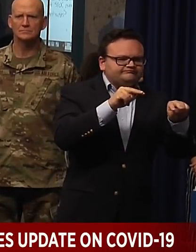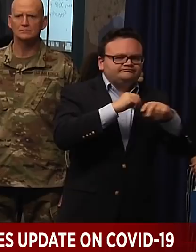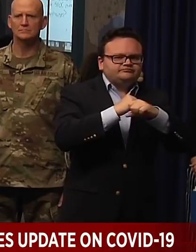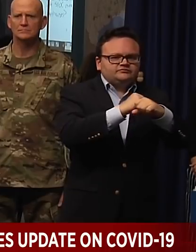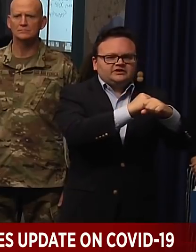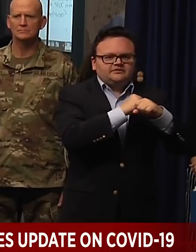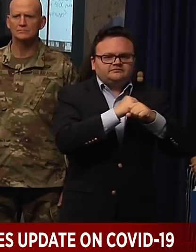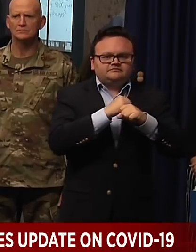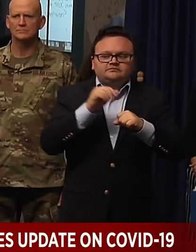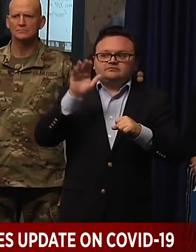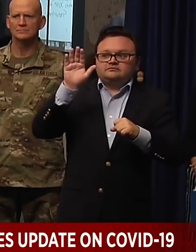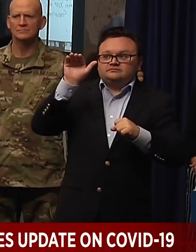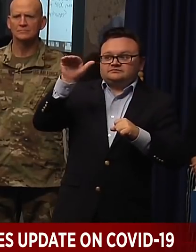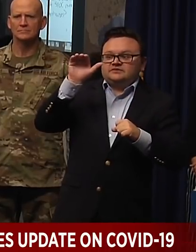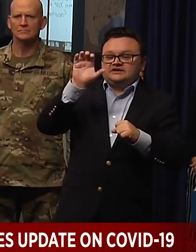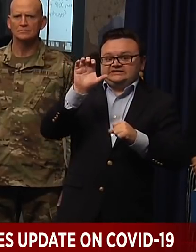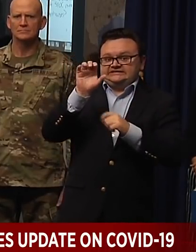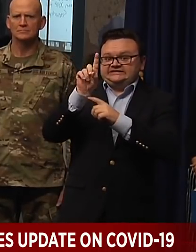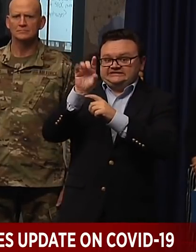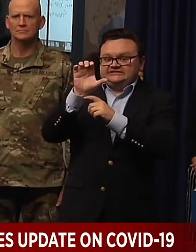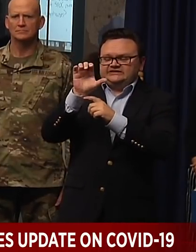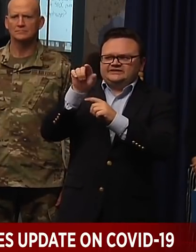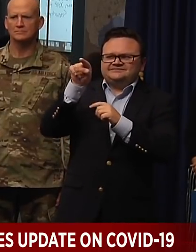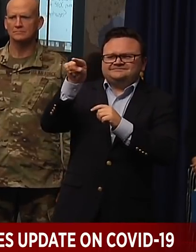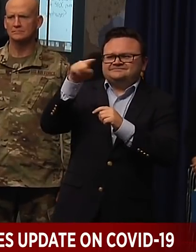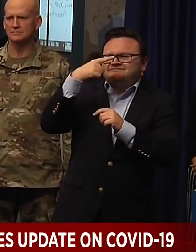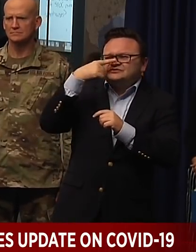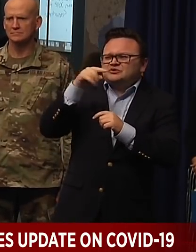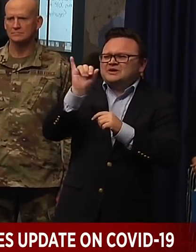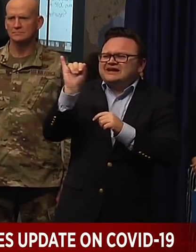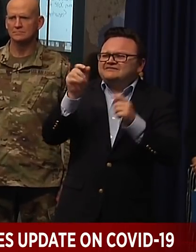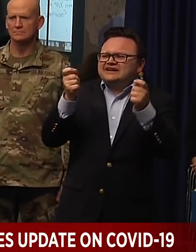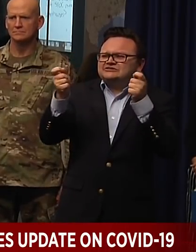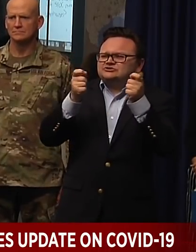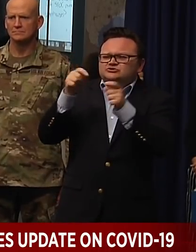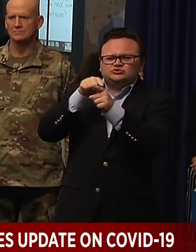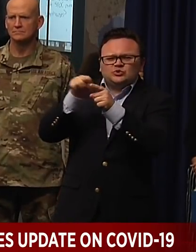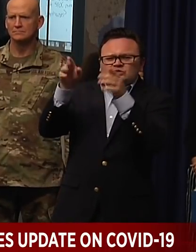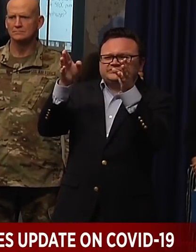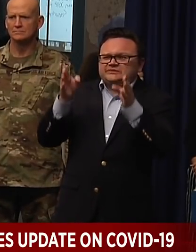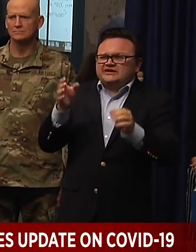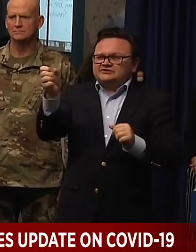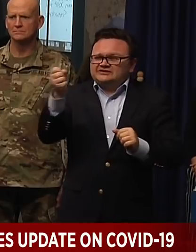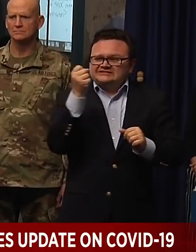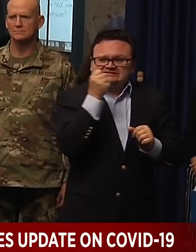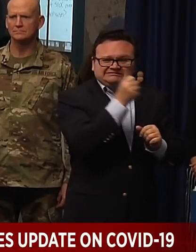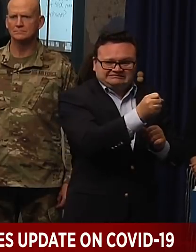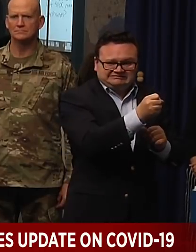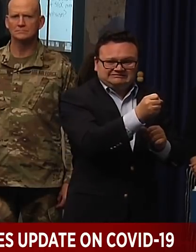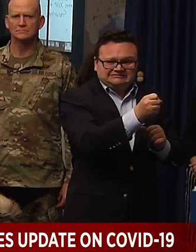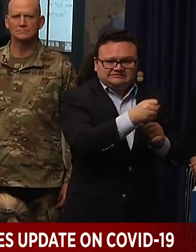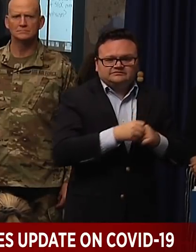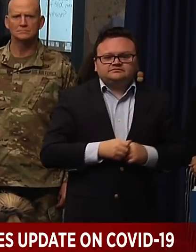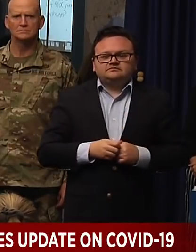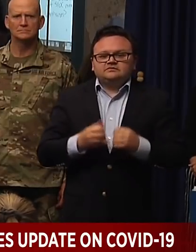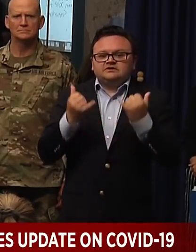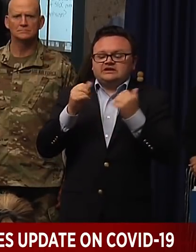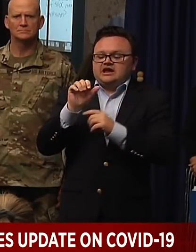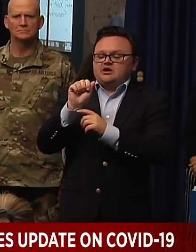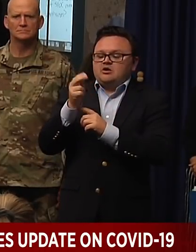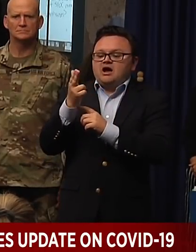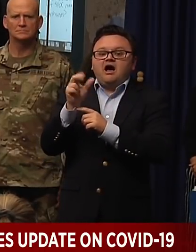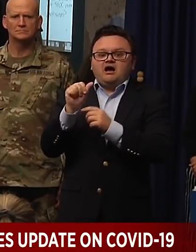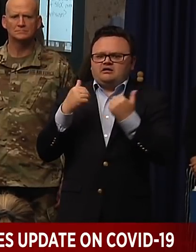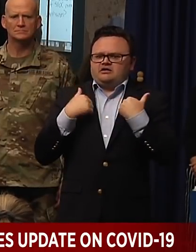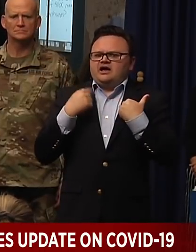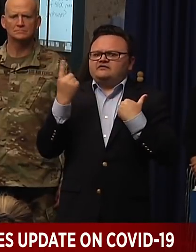to embed an infection control specialist on site. I have now, ACA has an embedded staff at the facility around the